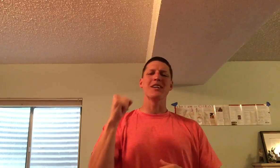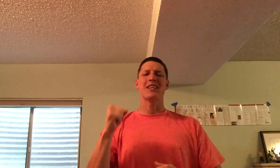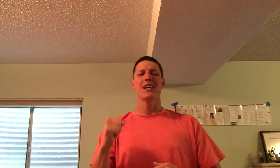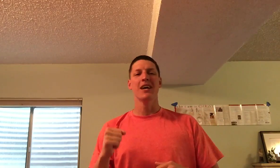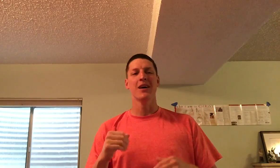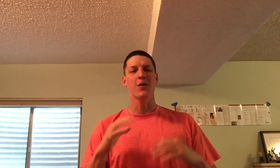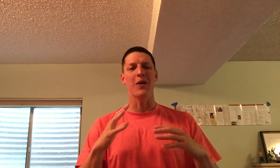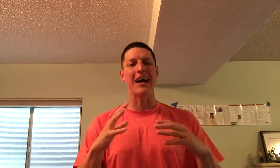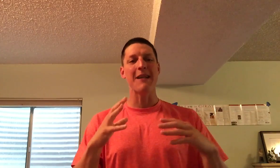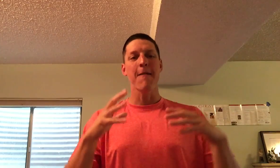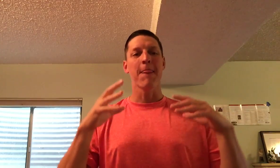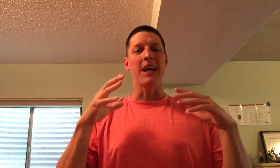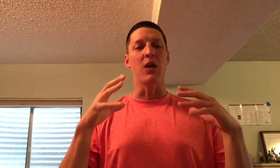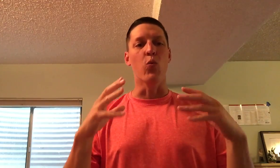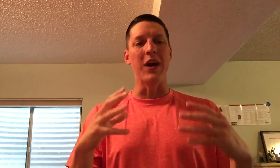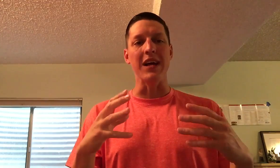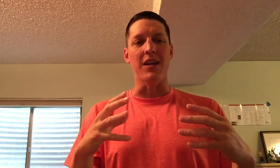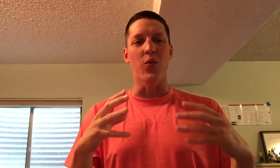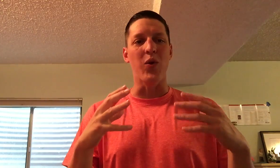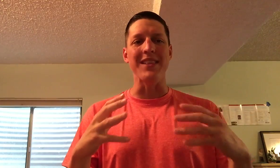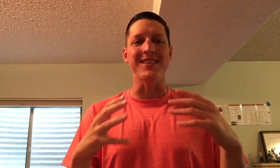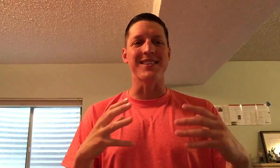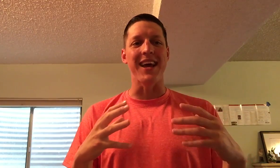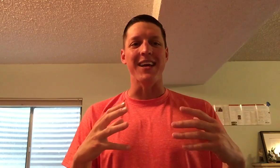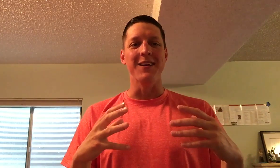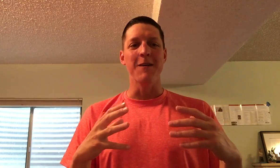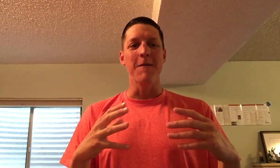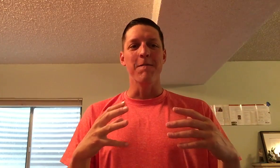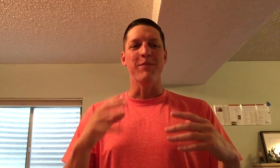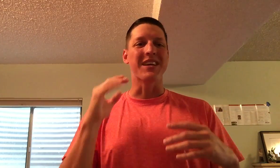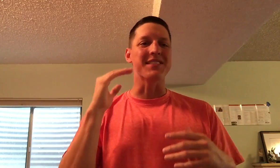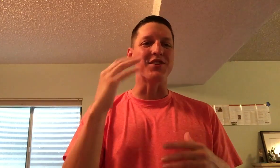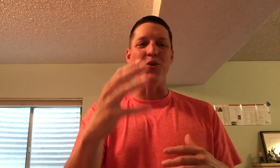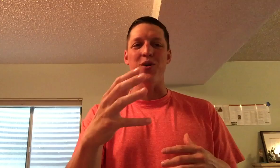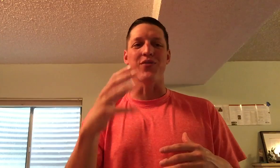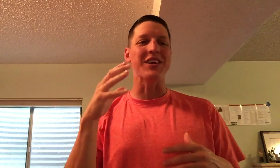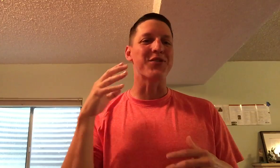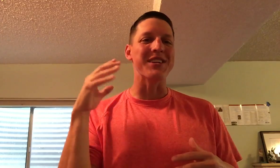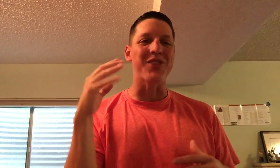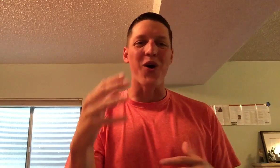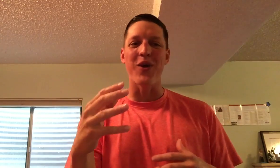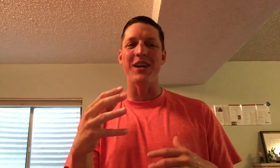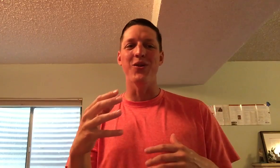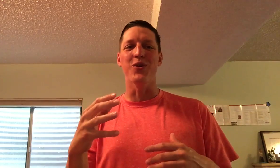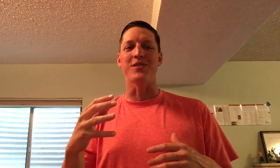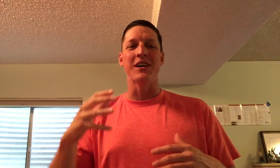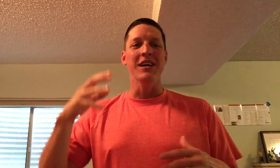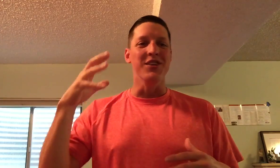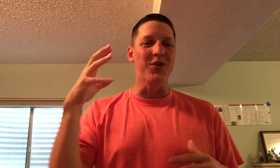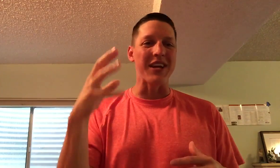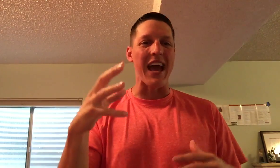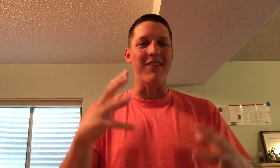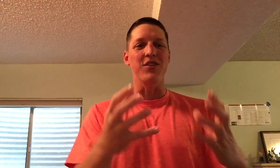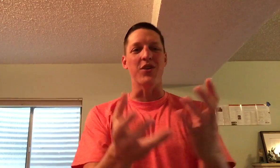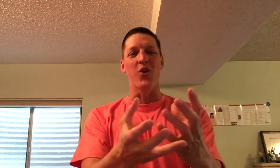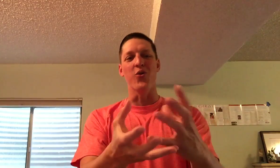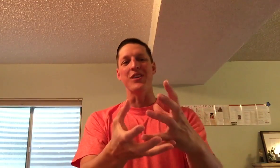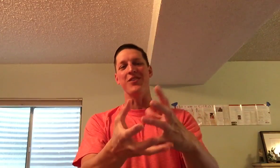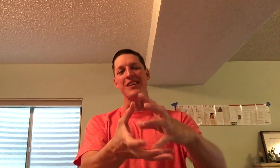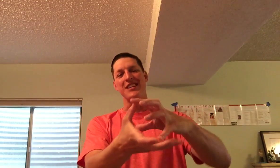it, right? And win. Win this day. Because it's yours. Victory is already yours. You can have it. You can hold it. You can